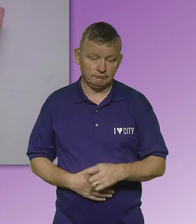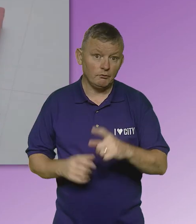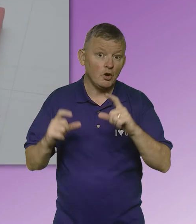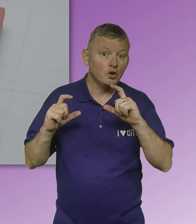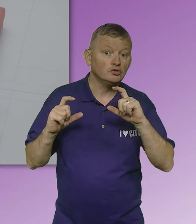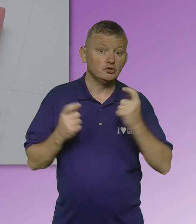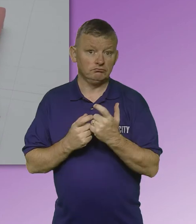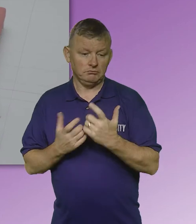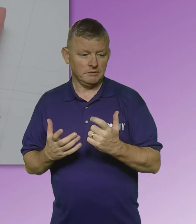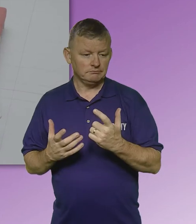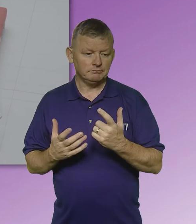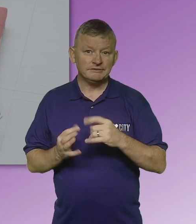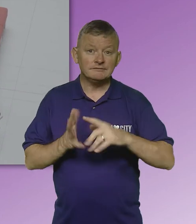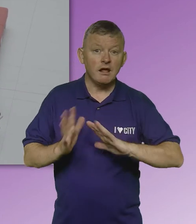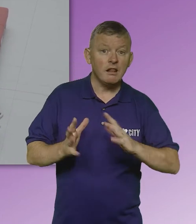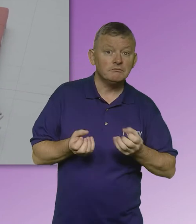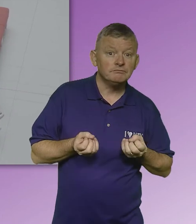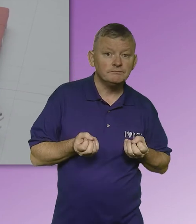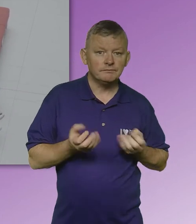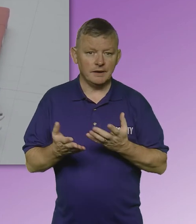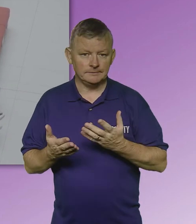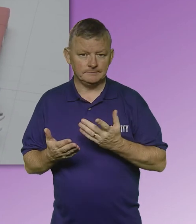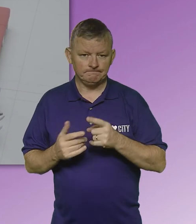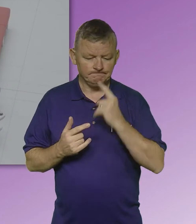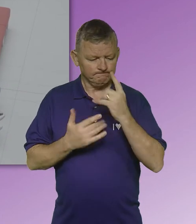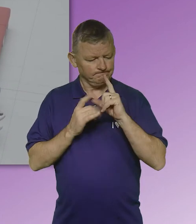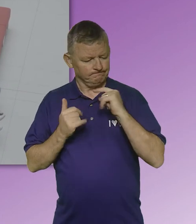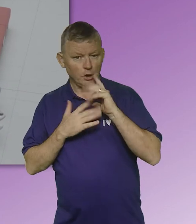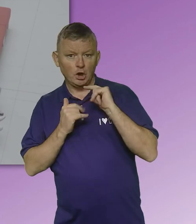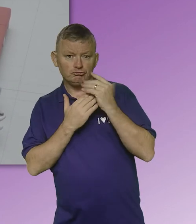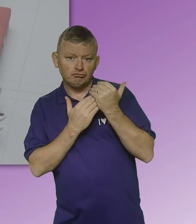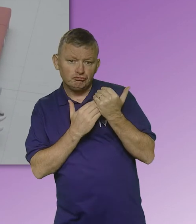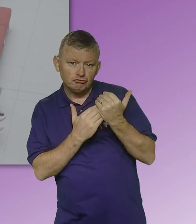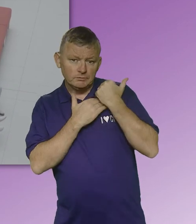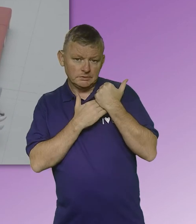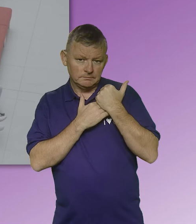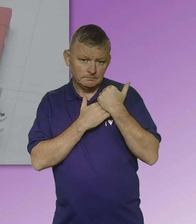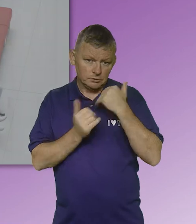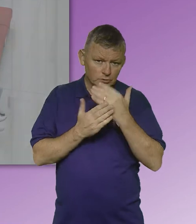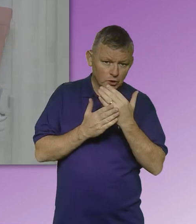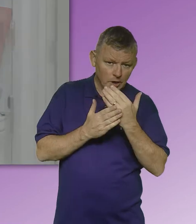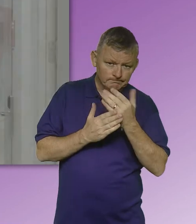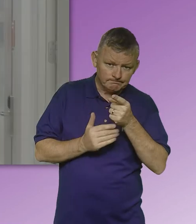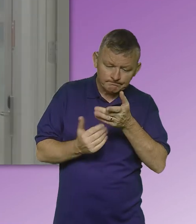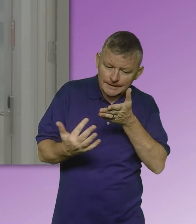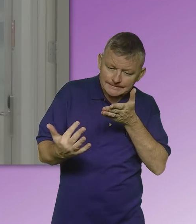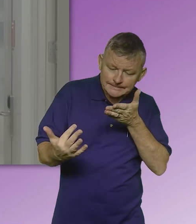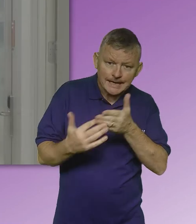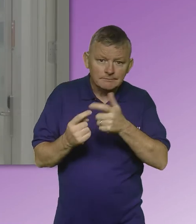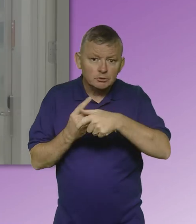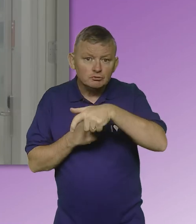The College's current BSL provision primarily reflects our responsibilities to enable access for students with disabilities